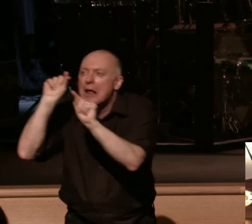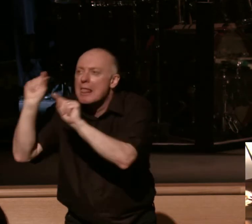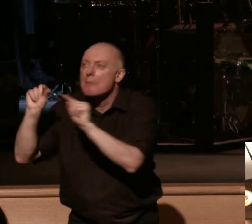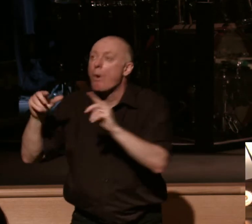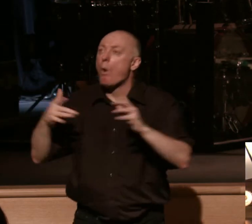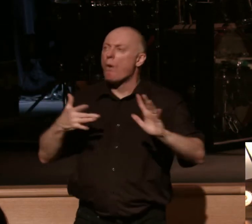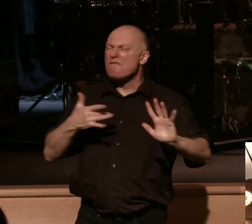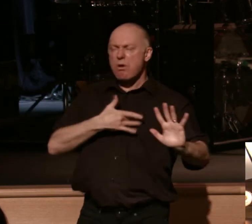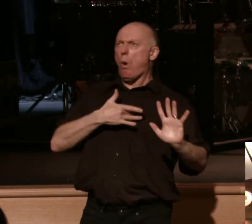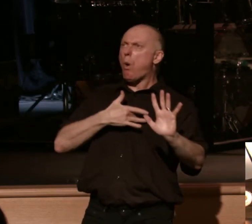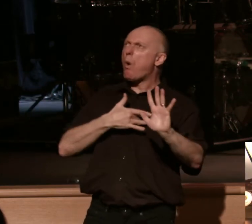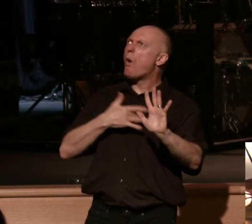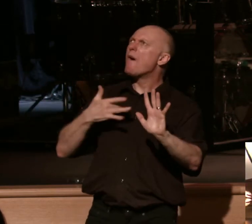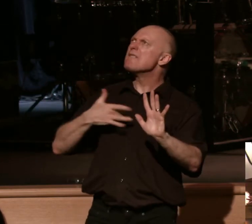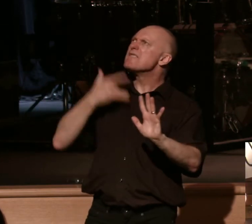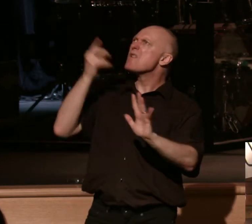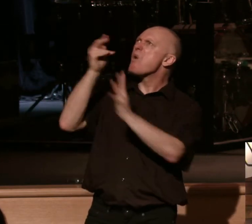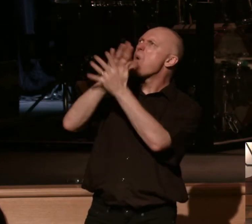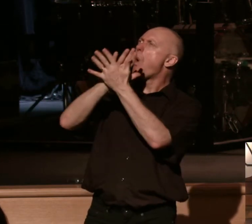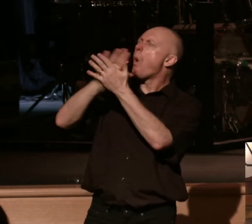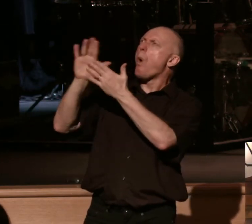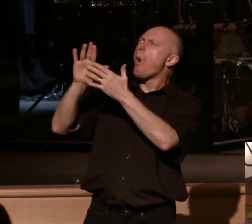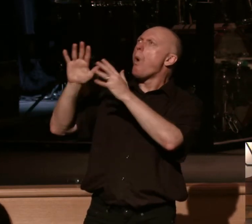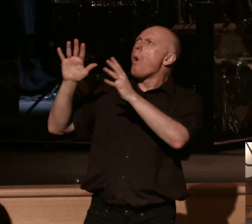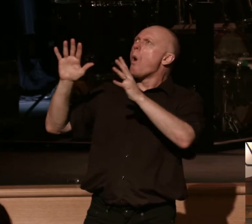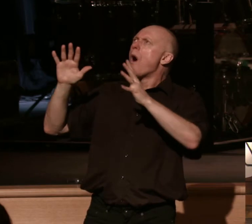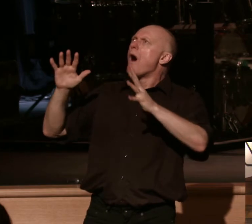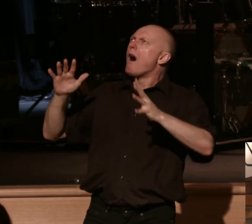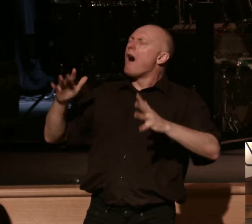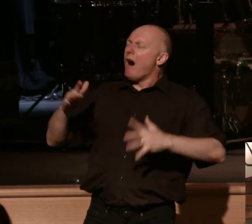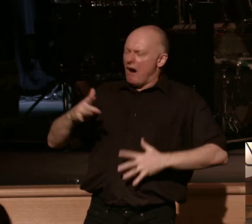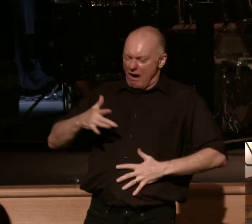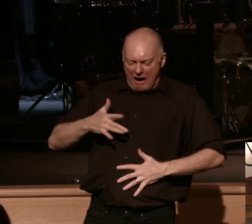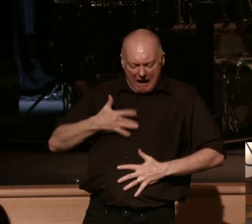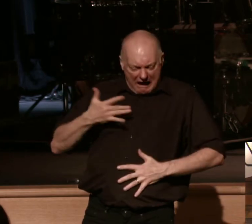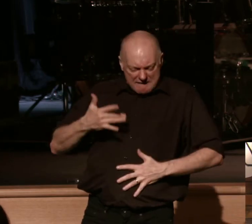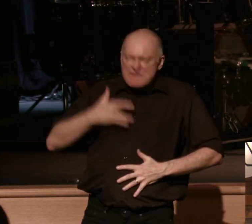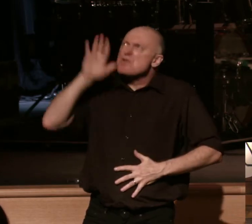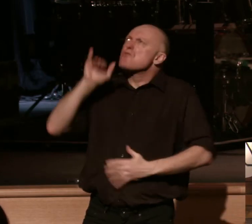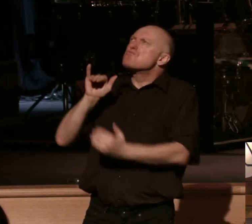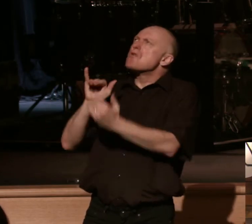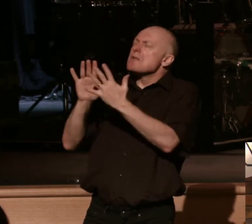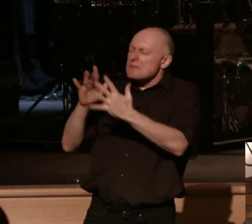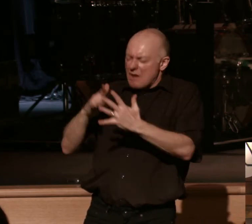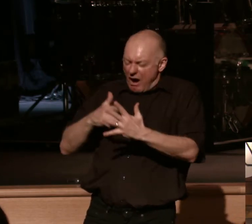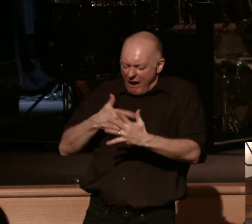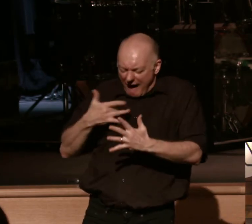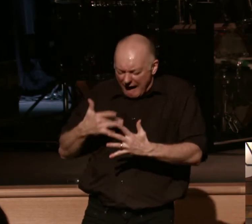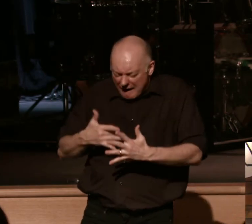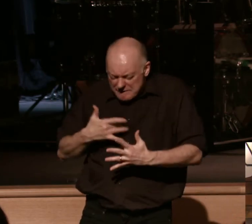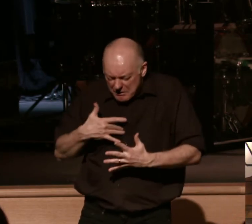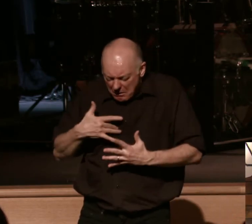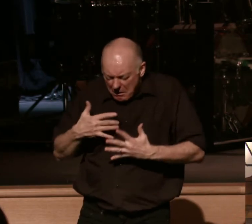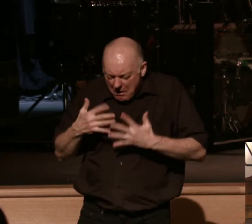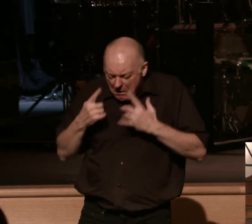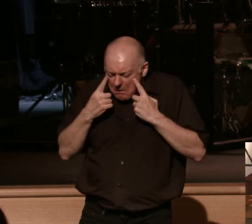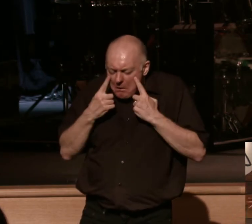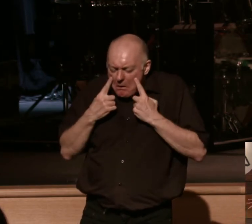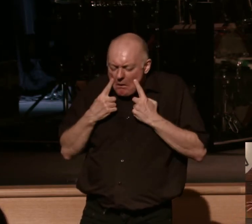so strong and the holiness of God was so thick that he crushes you to the ground and you're a puddle of mush in worship for